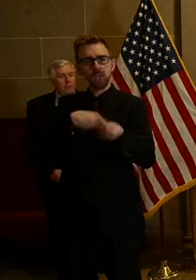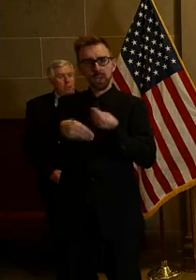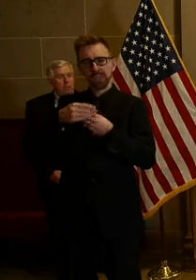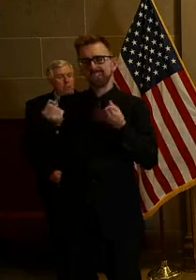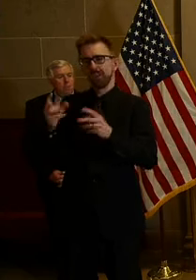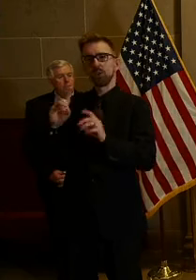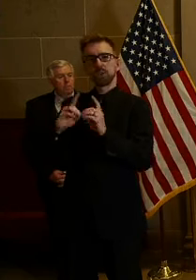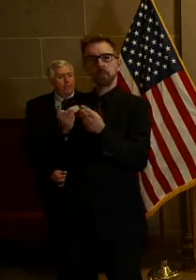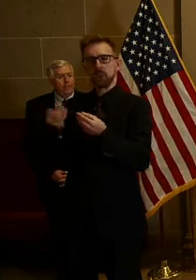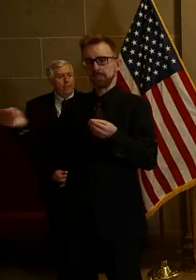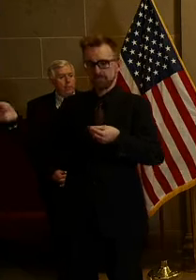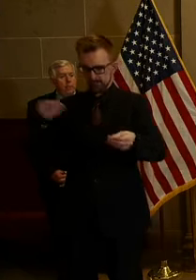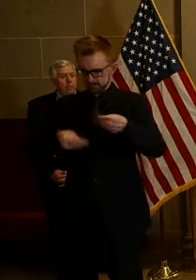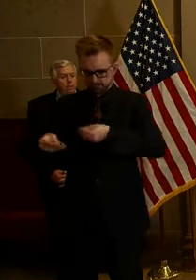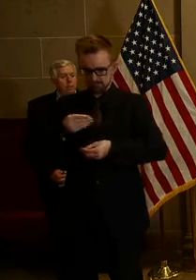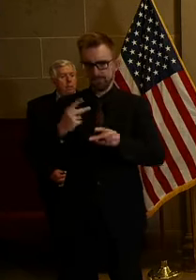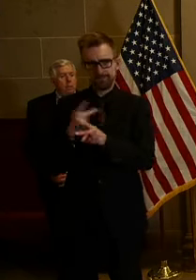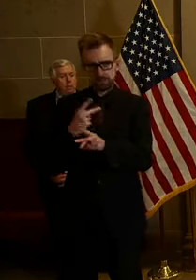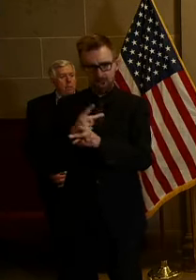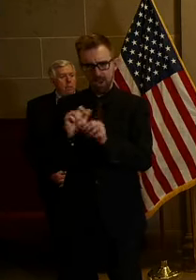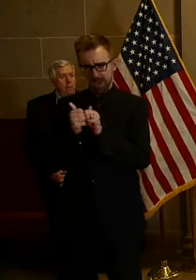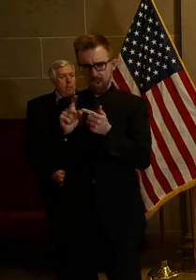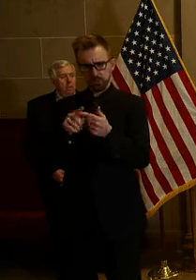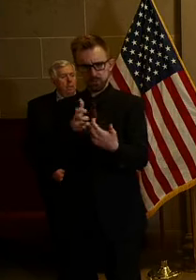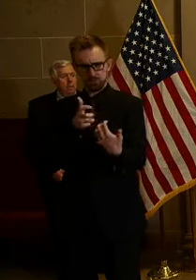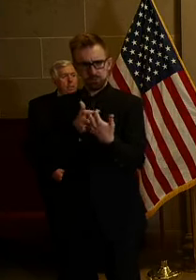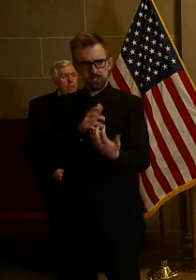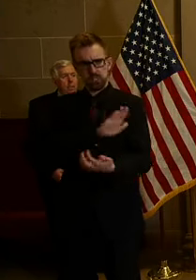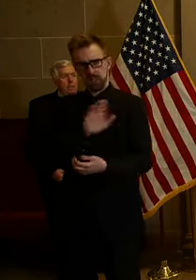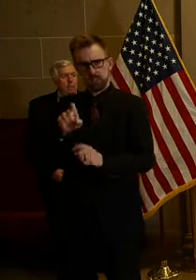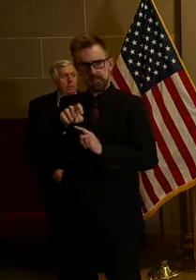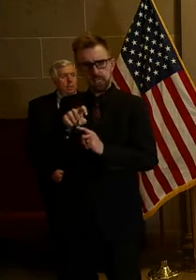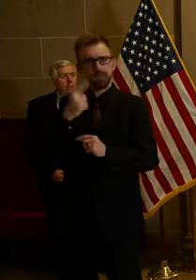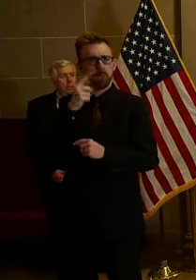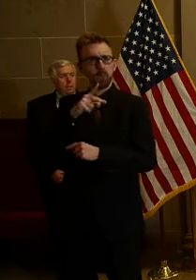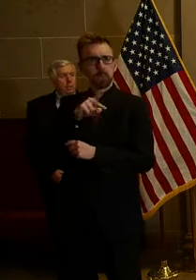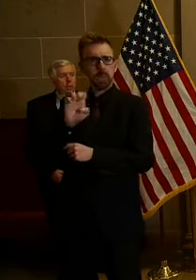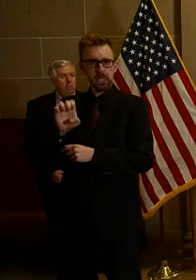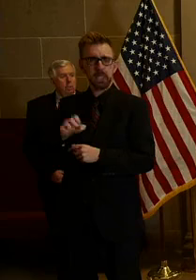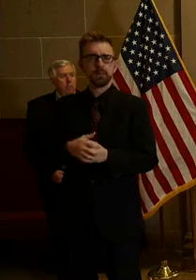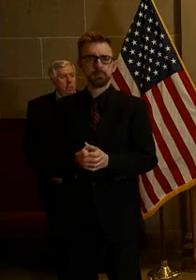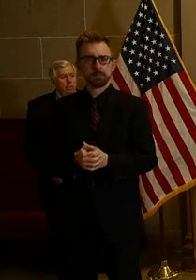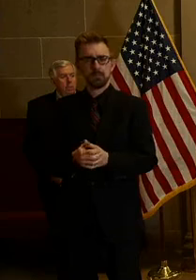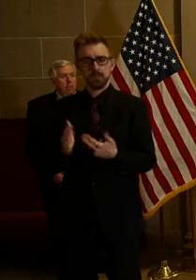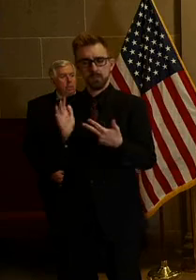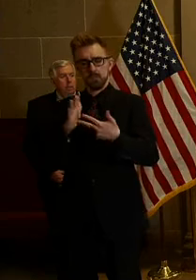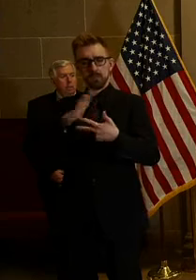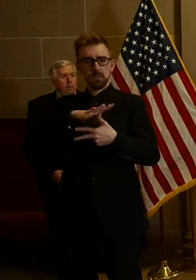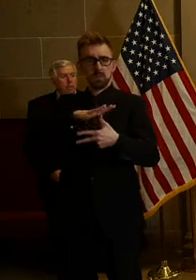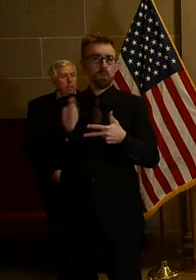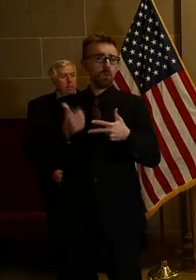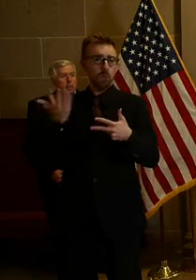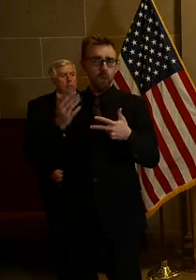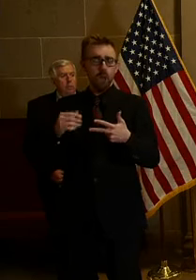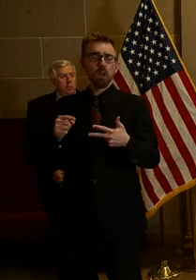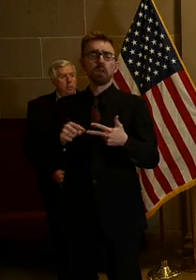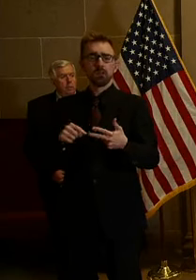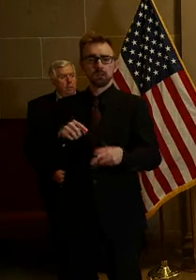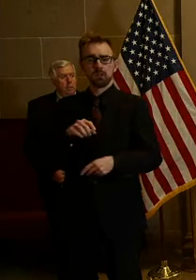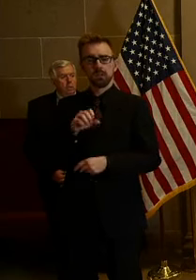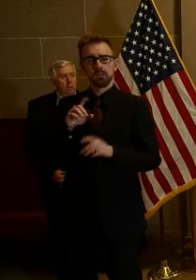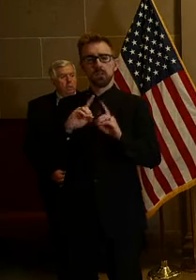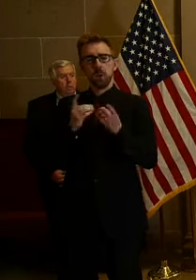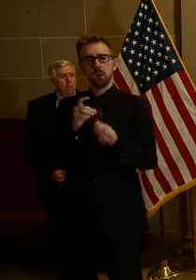across state government to meet the critical need of PPE. The three main departments are the Department of Social